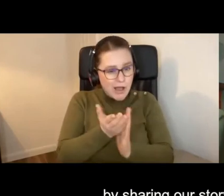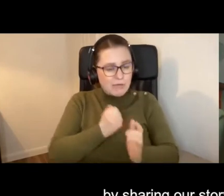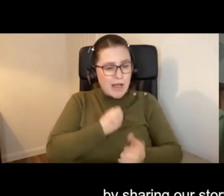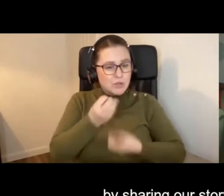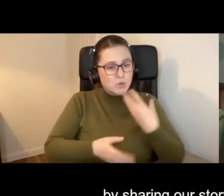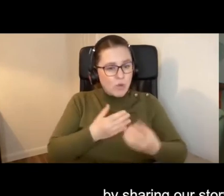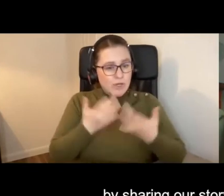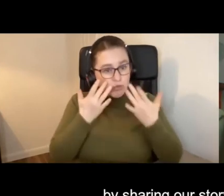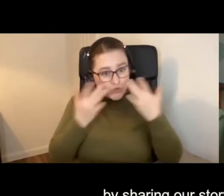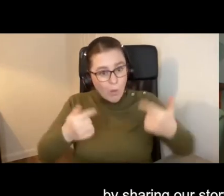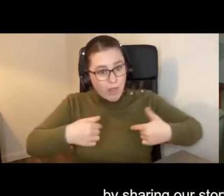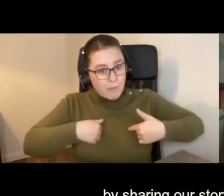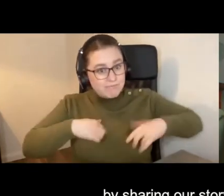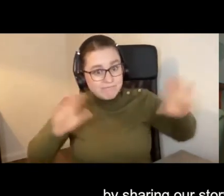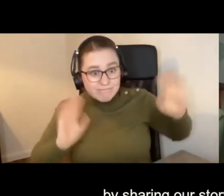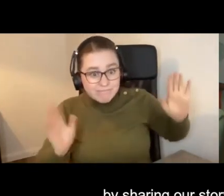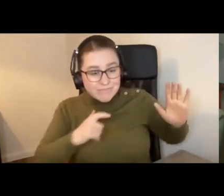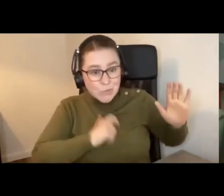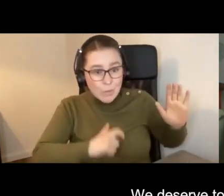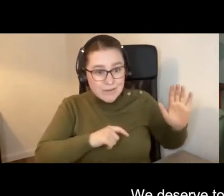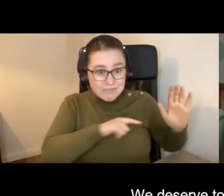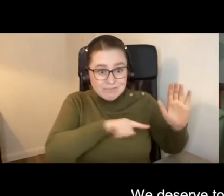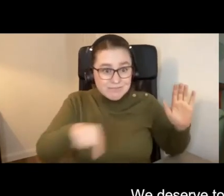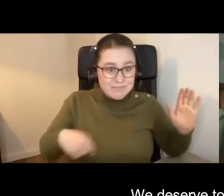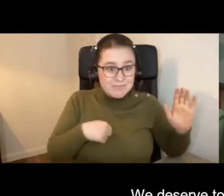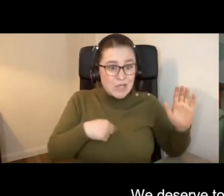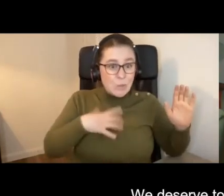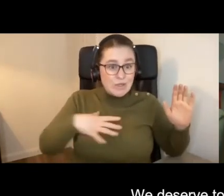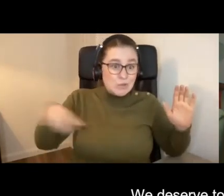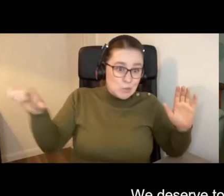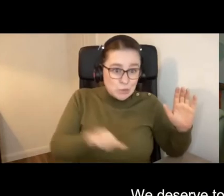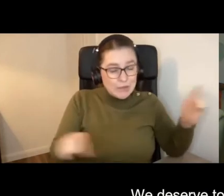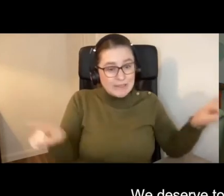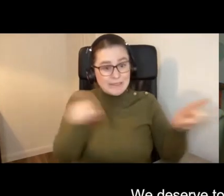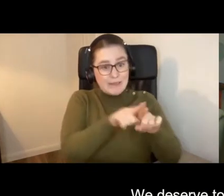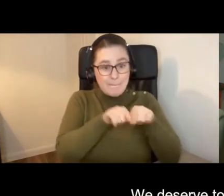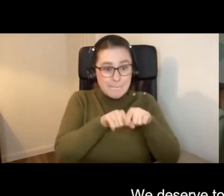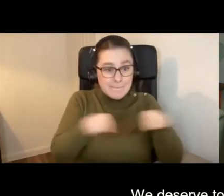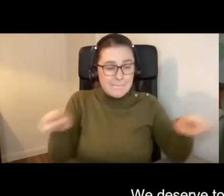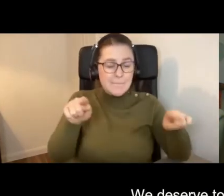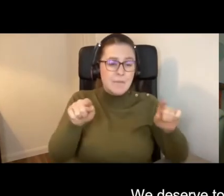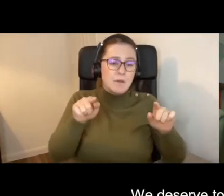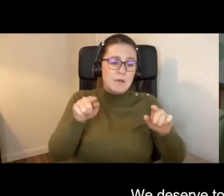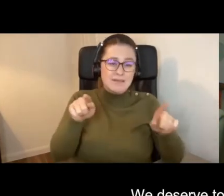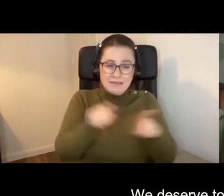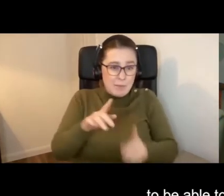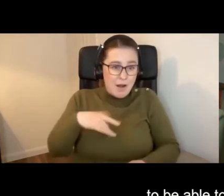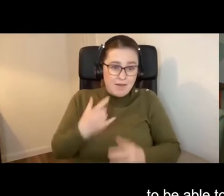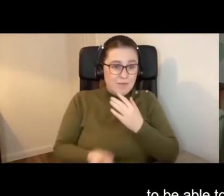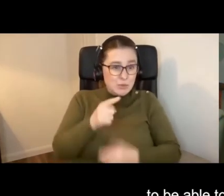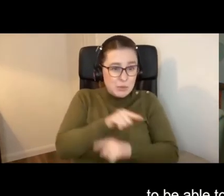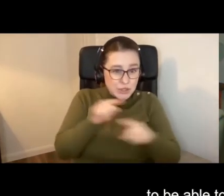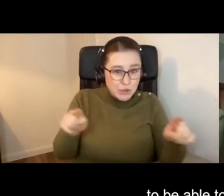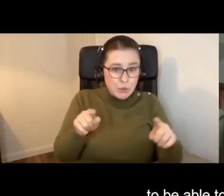showing them that we are human beings. We deserve to have the life that they have. We